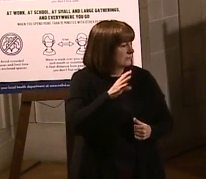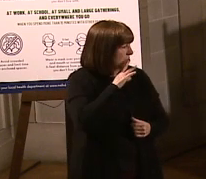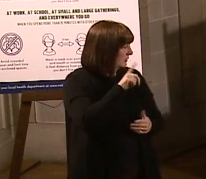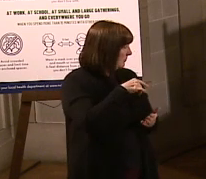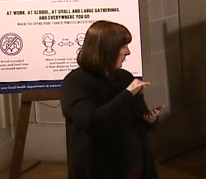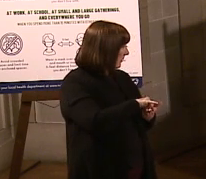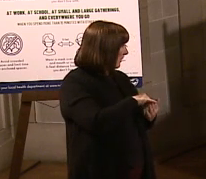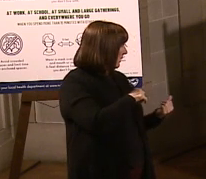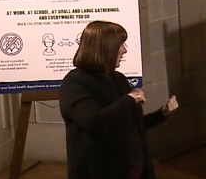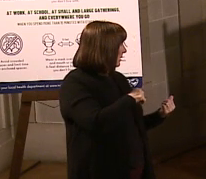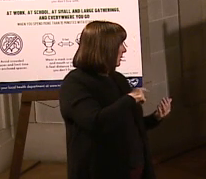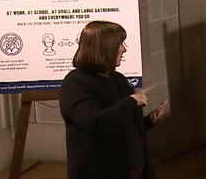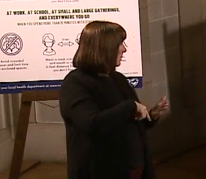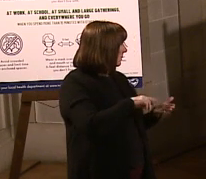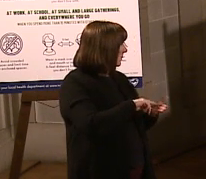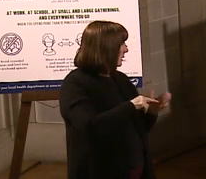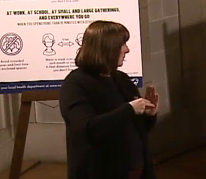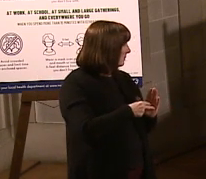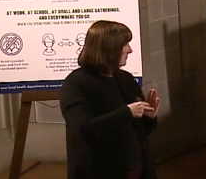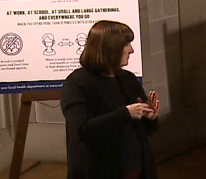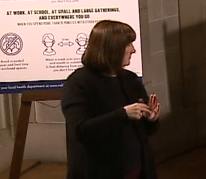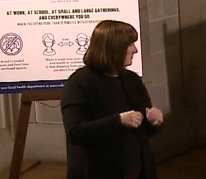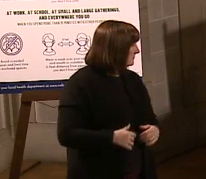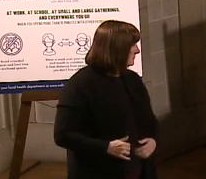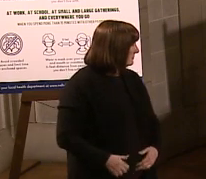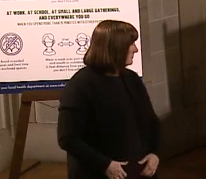about Nessus, a little bit, what does that all stand for? Sure.